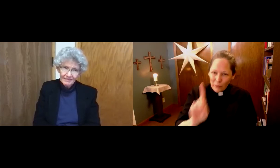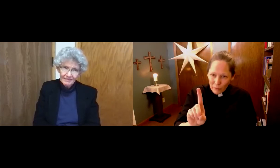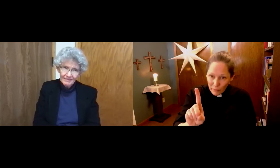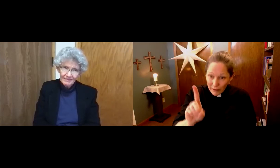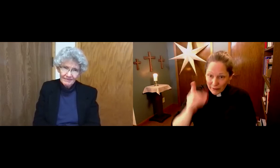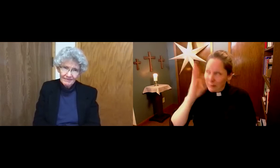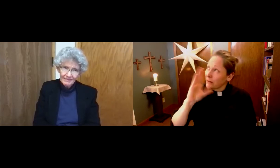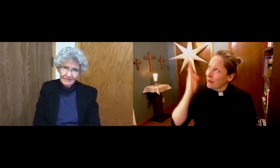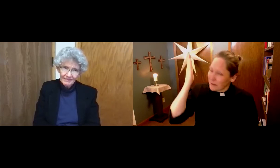One God.